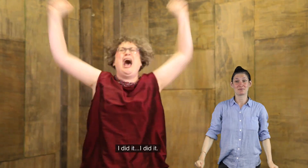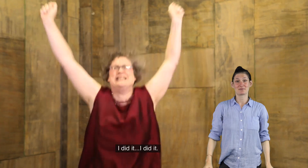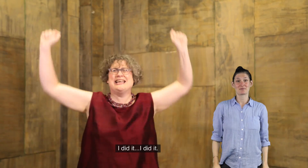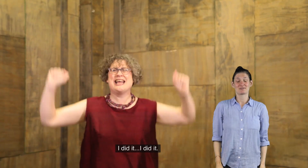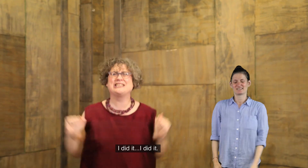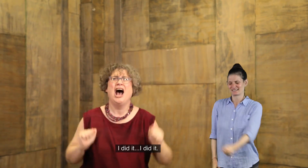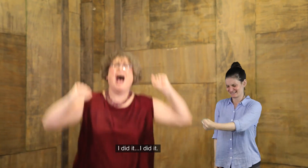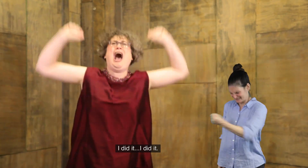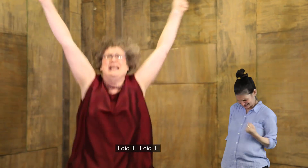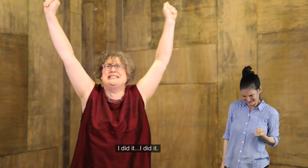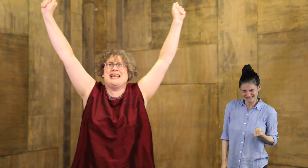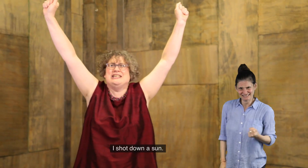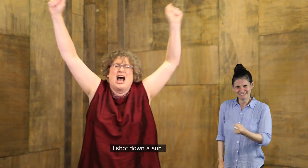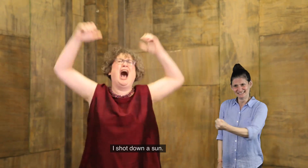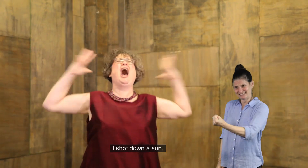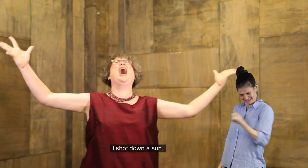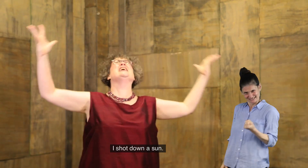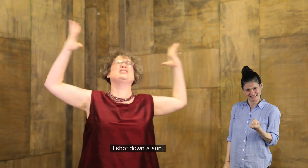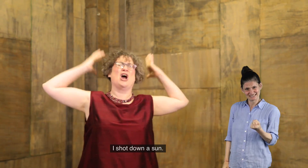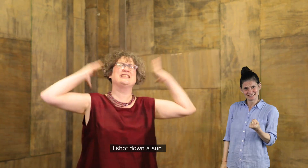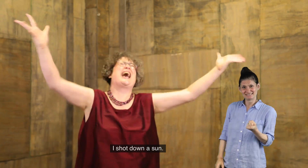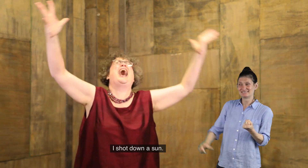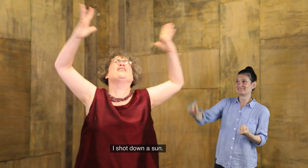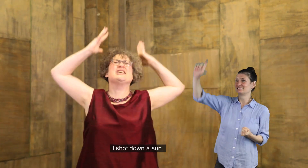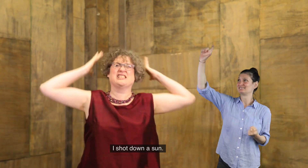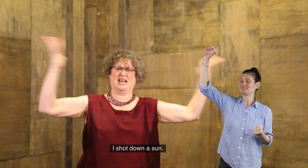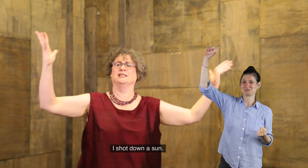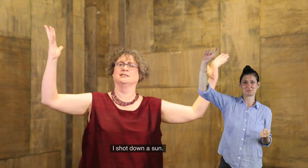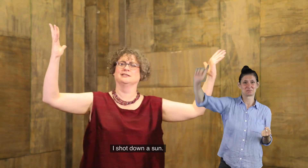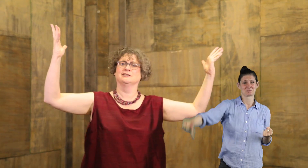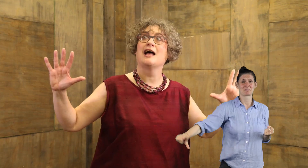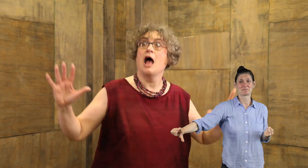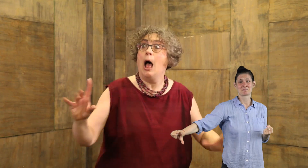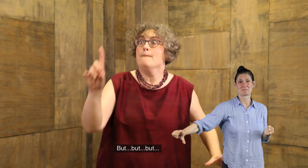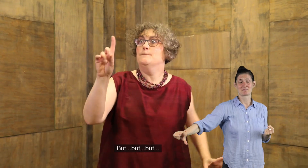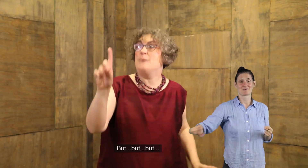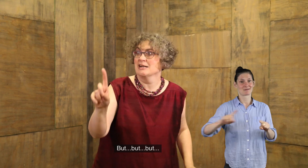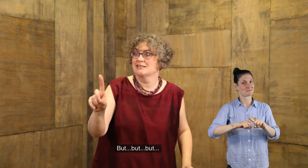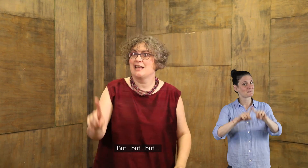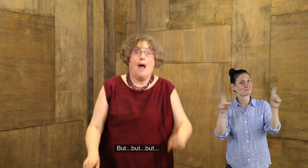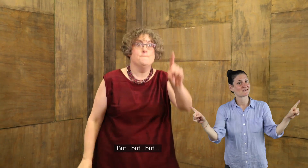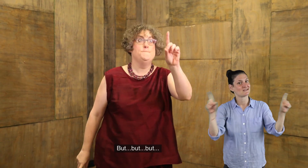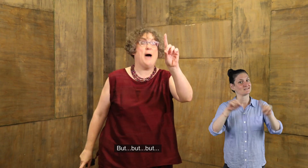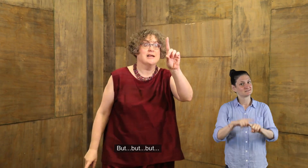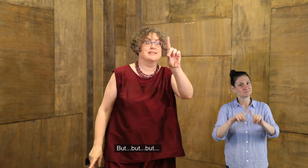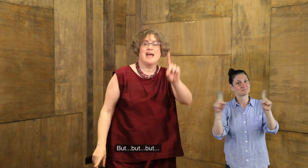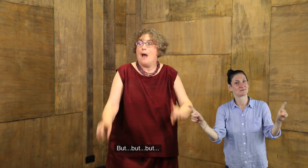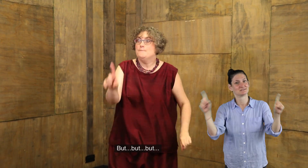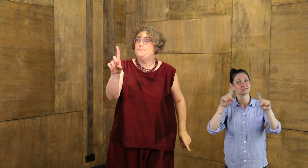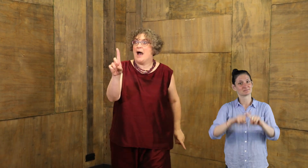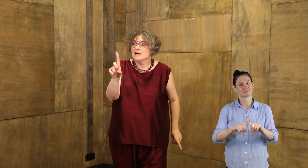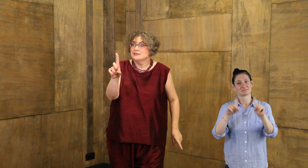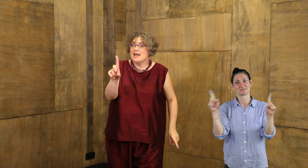I did it. I did it. I shot down a sun. But, but,